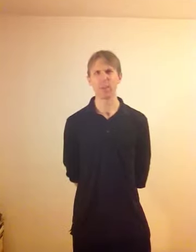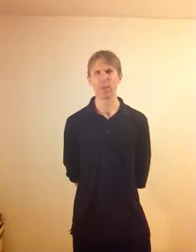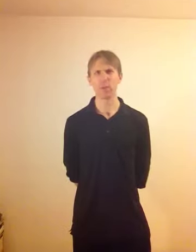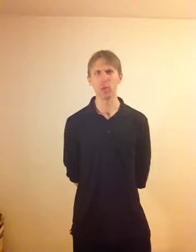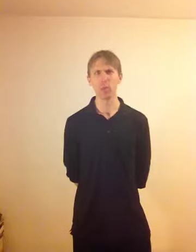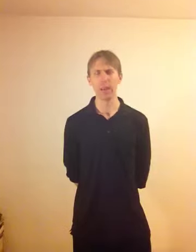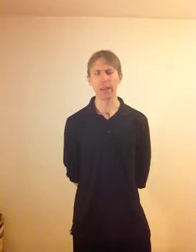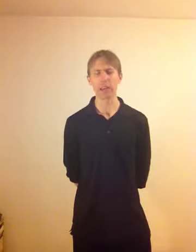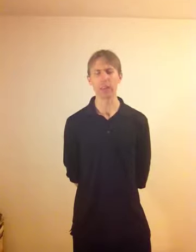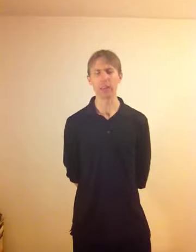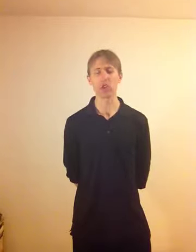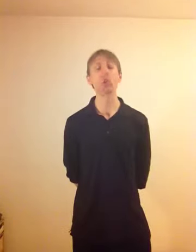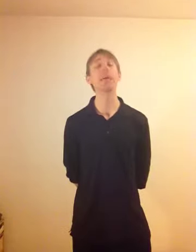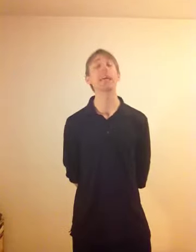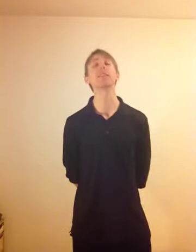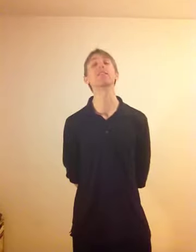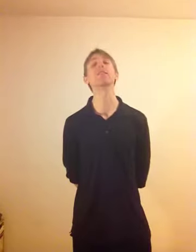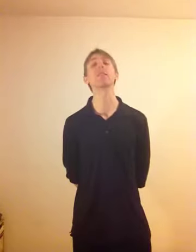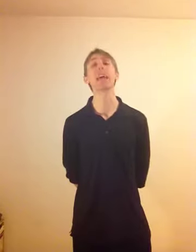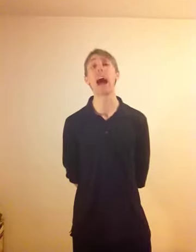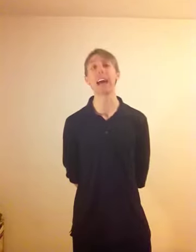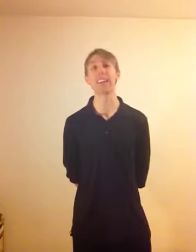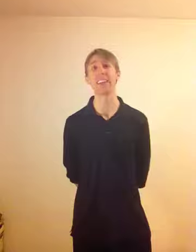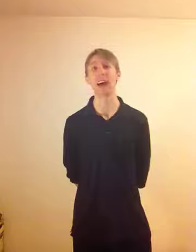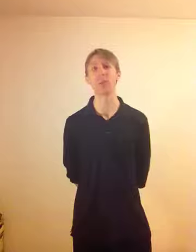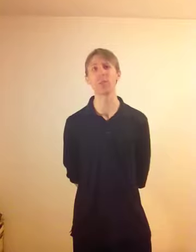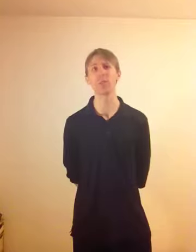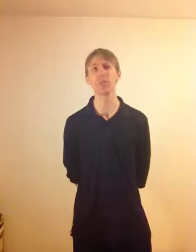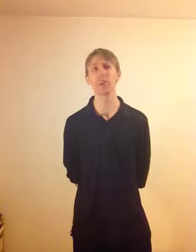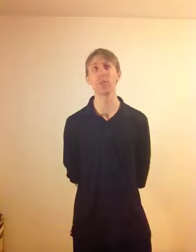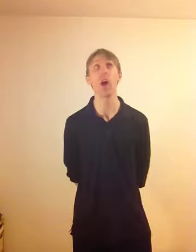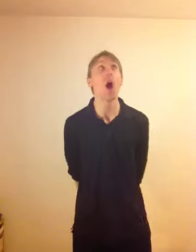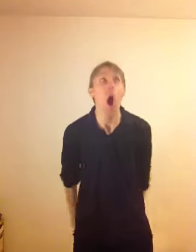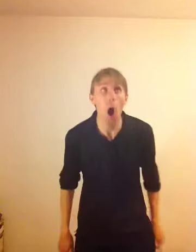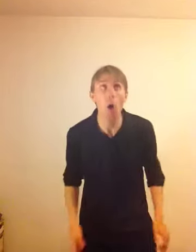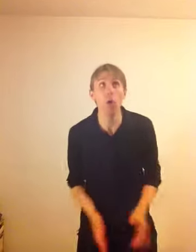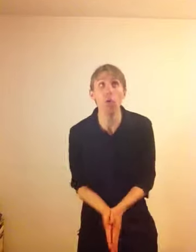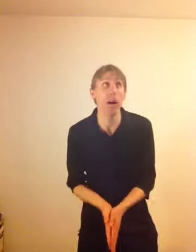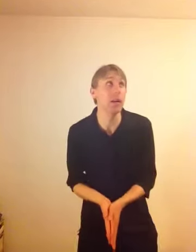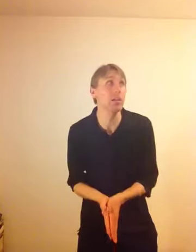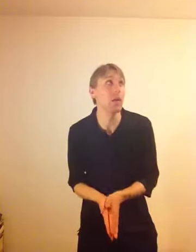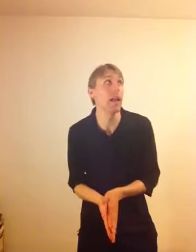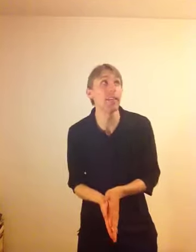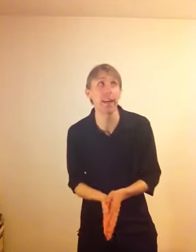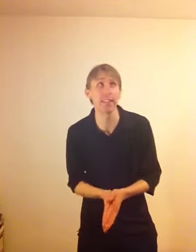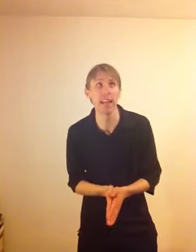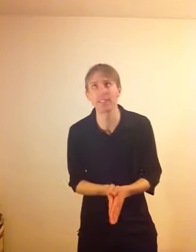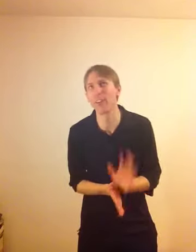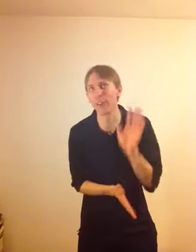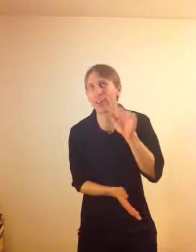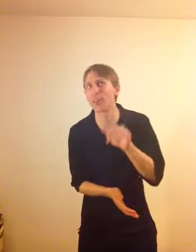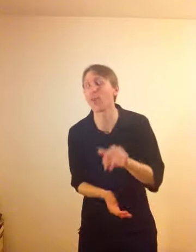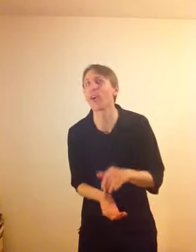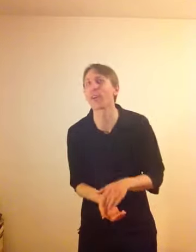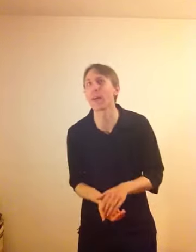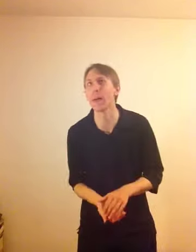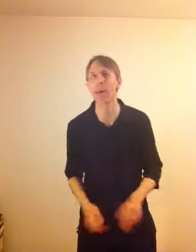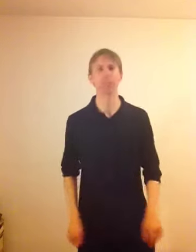few, er, tweaks to be ironed out first. Oh, er, well, that's nothing to worry about.